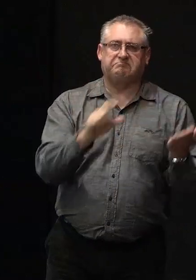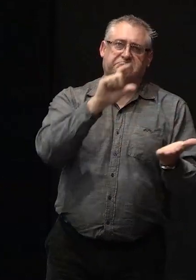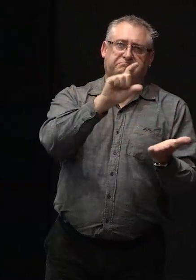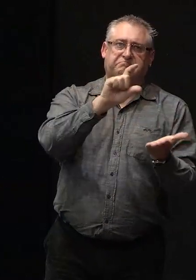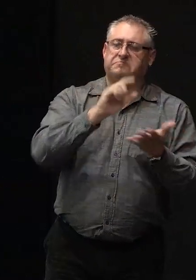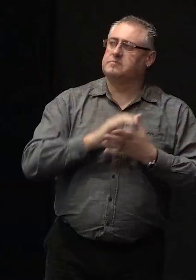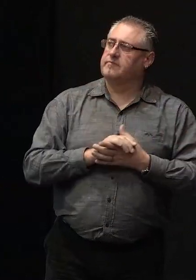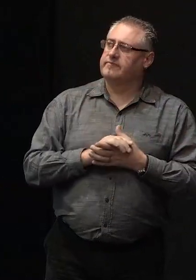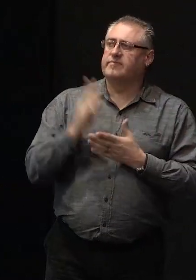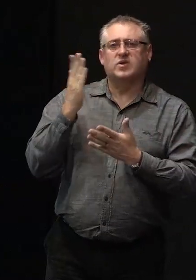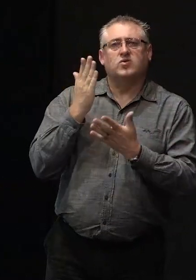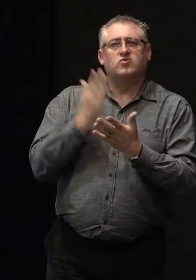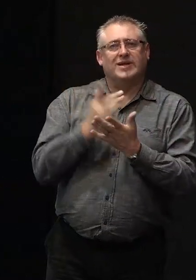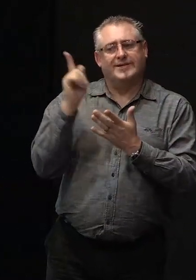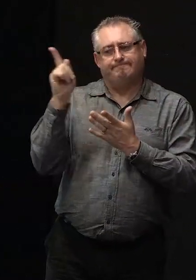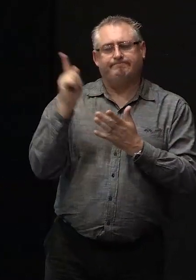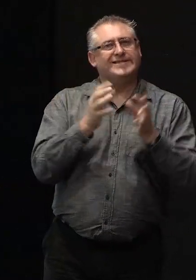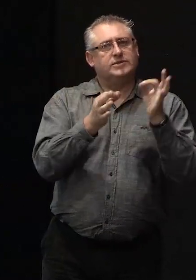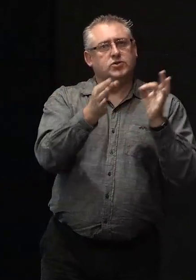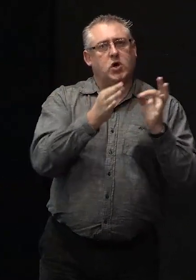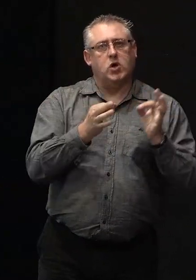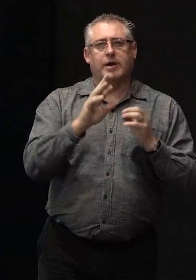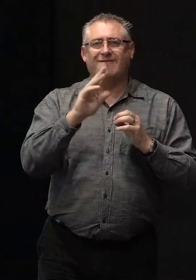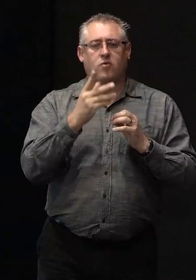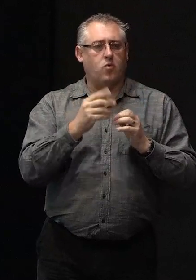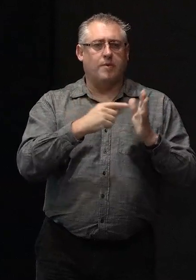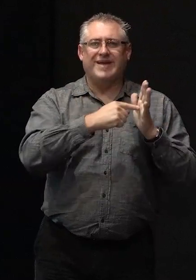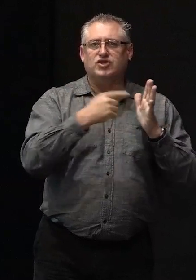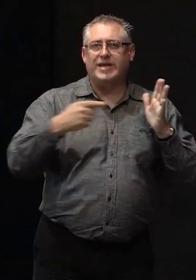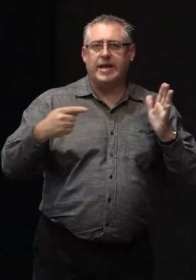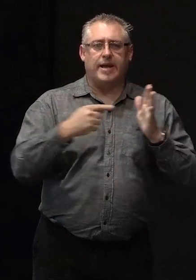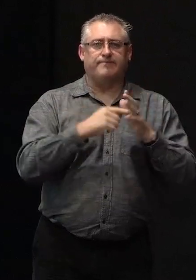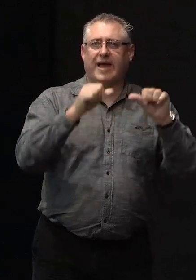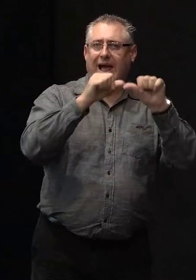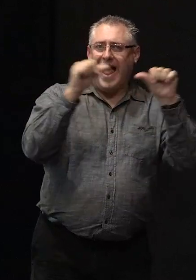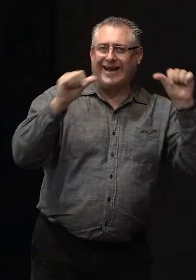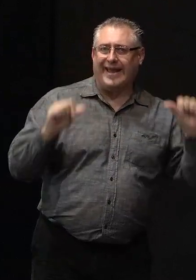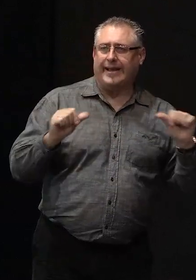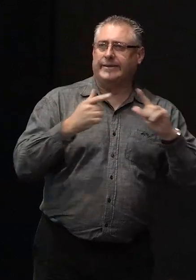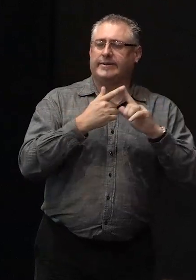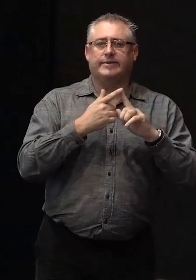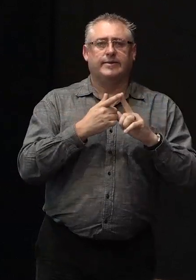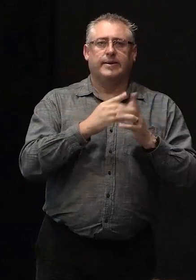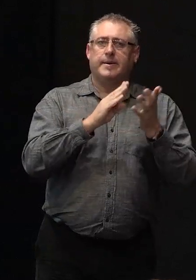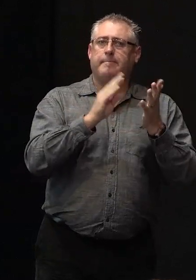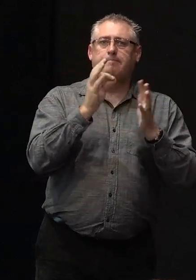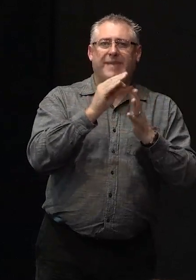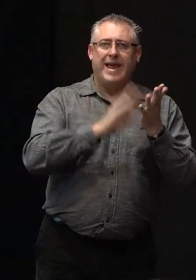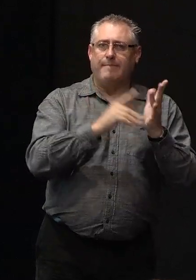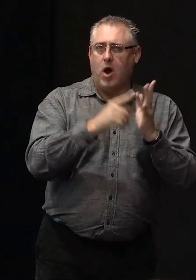It's really designed for engineers, architects, PMOs.